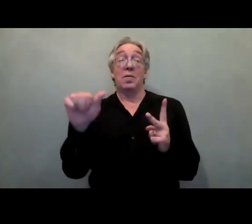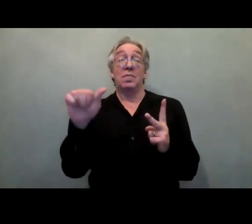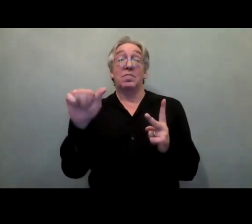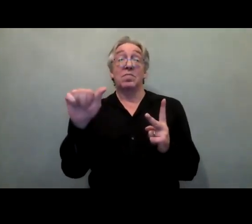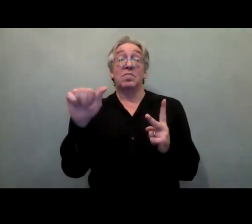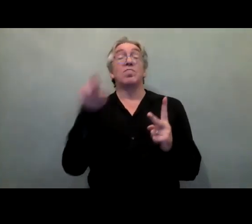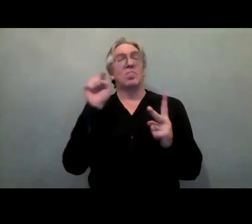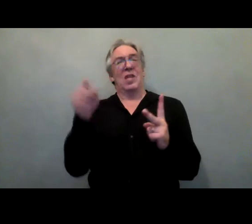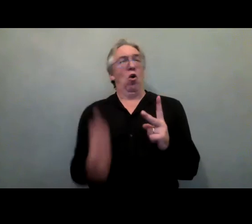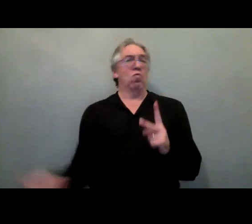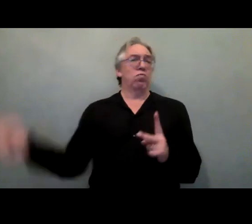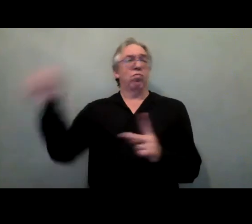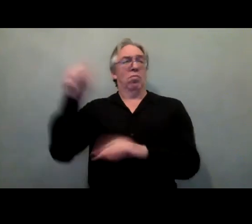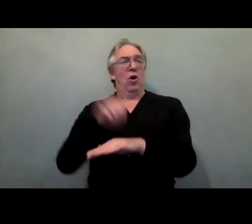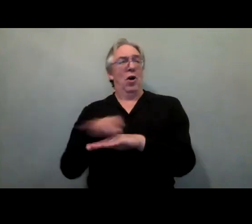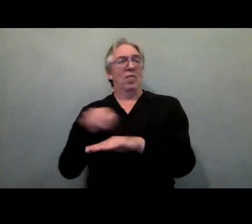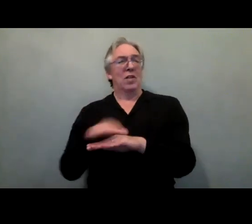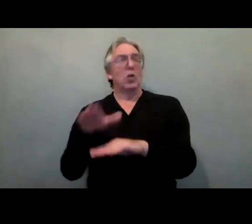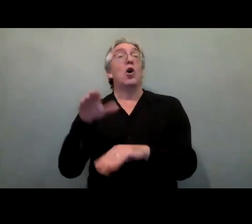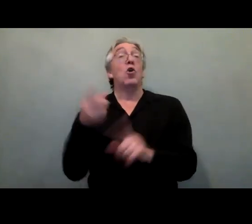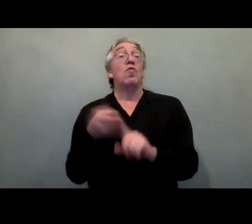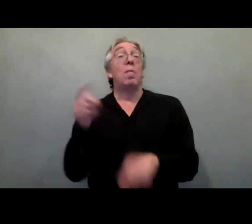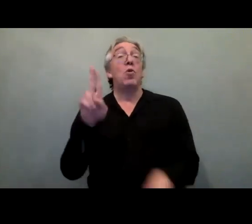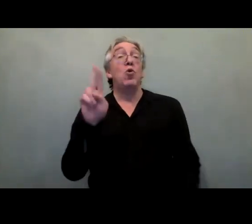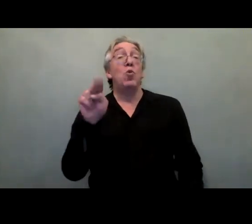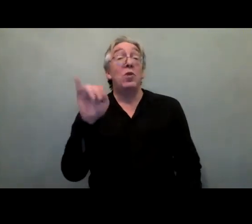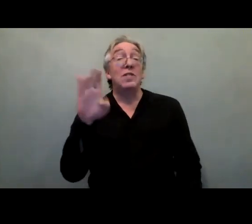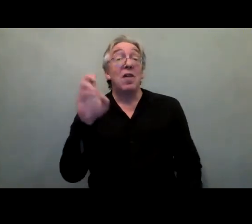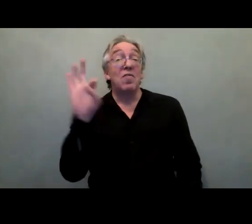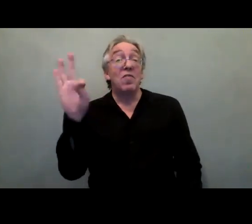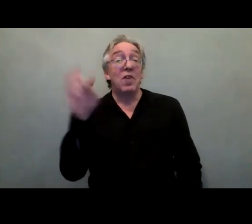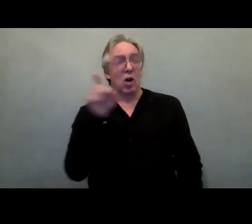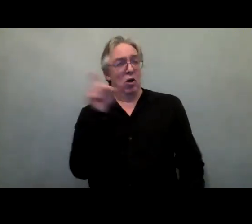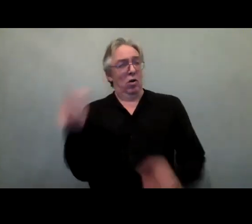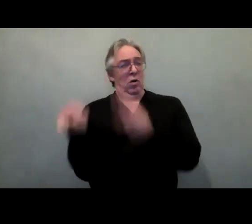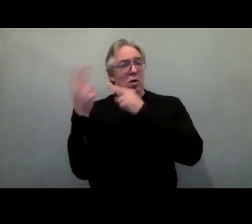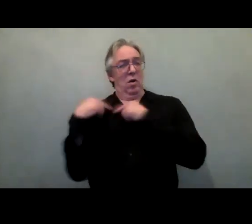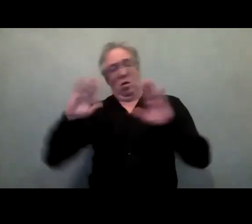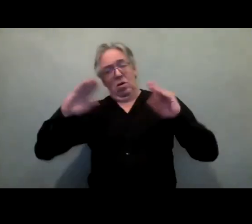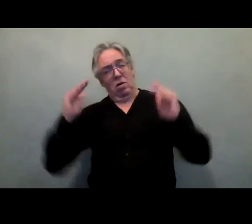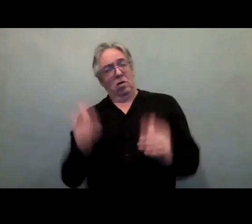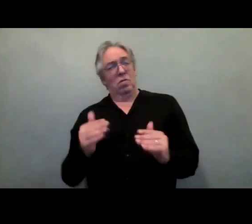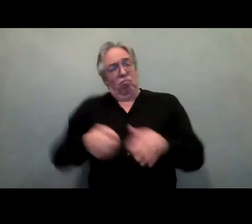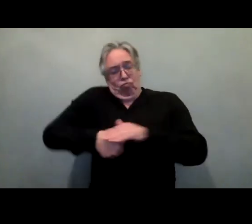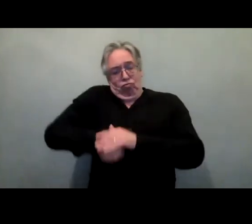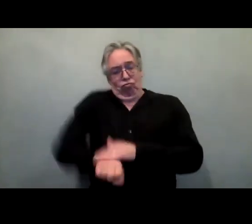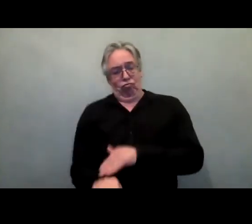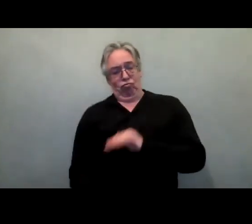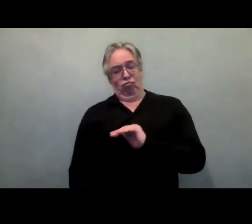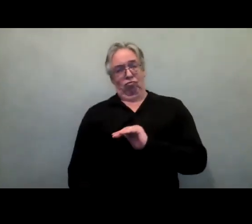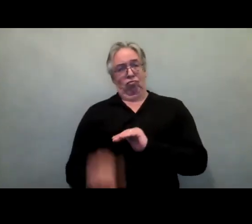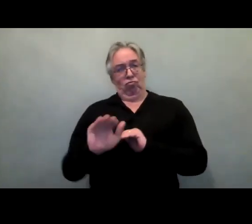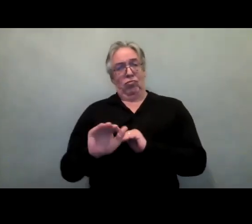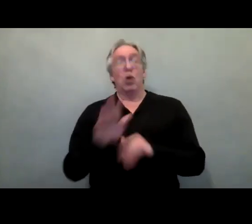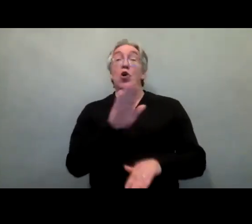statistics and monitoring at UNICEF, with a particular focus on early childhood development, child disability, and child